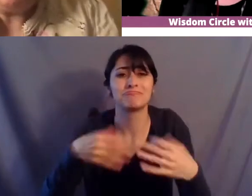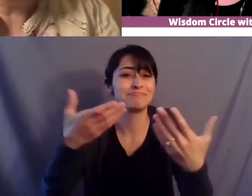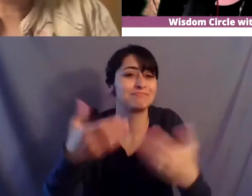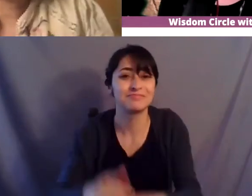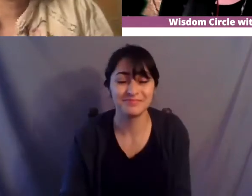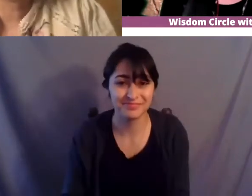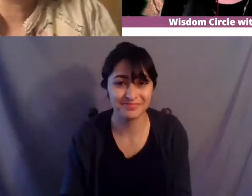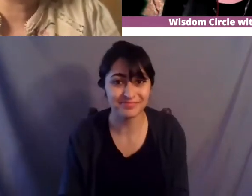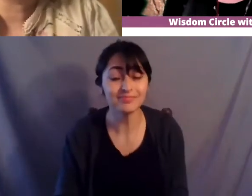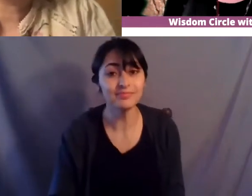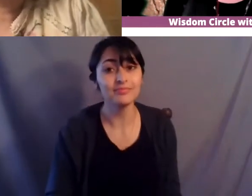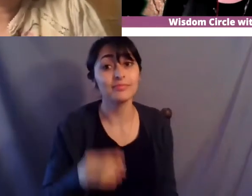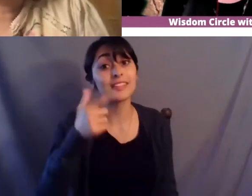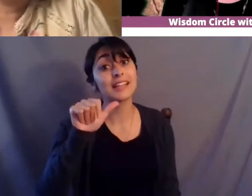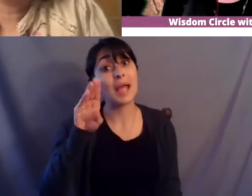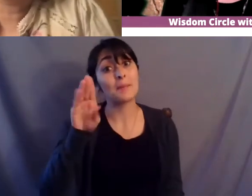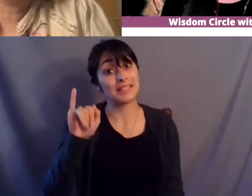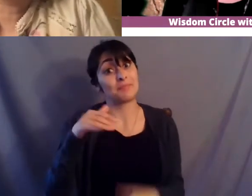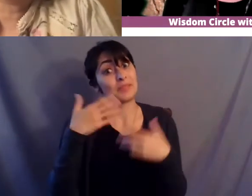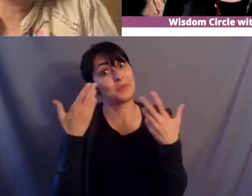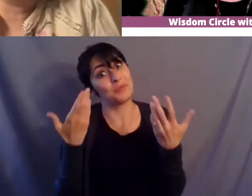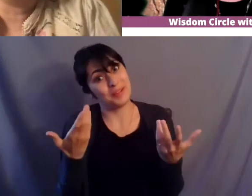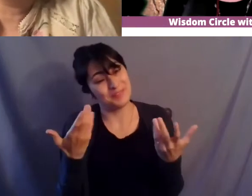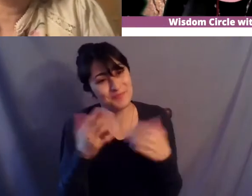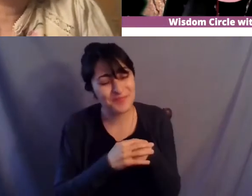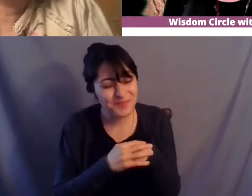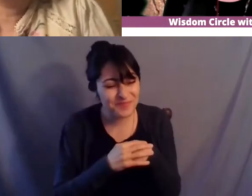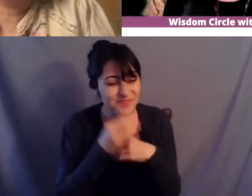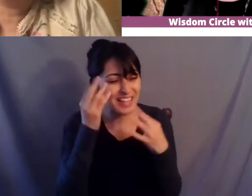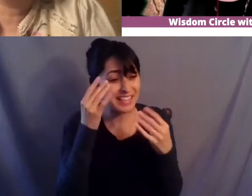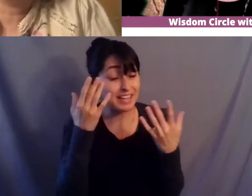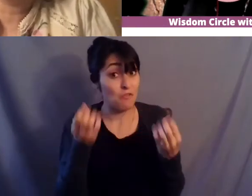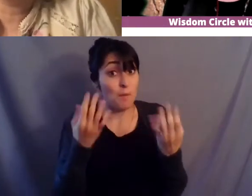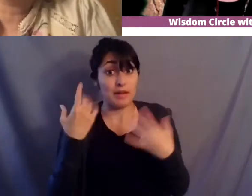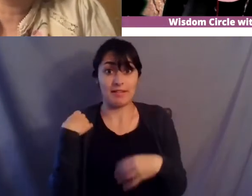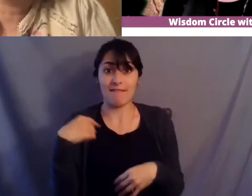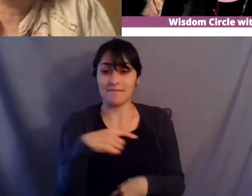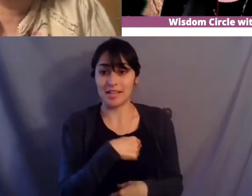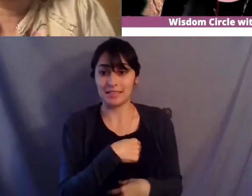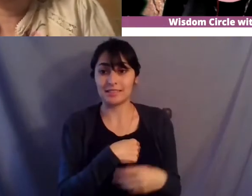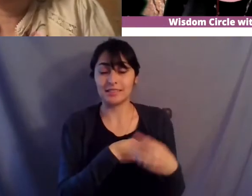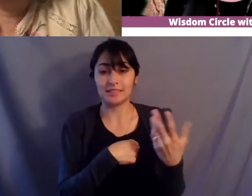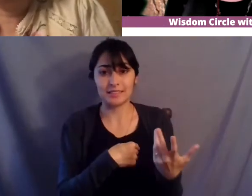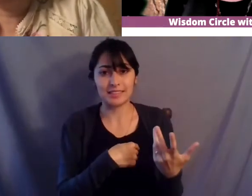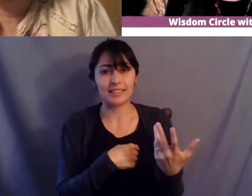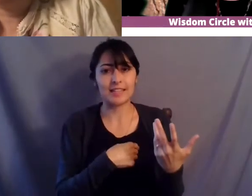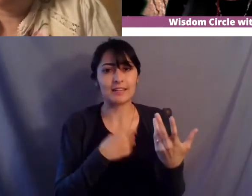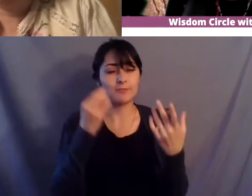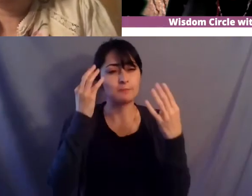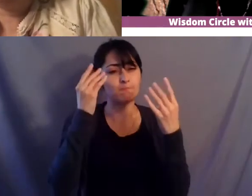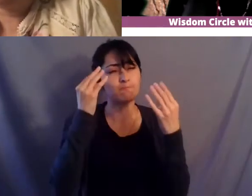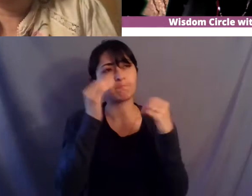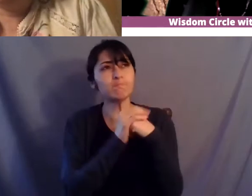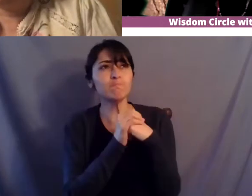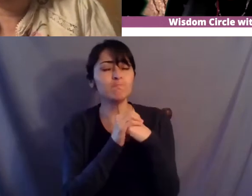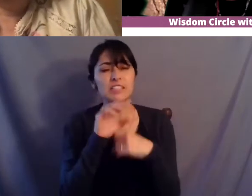you know um i think for so many of us um it's it's always this question of how do we how